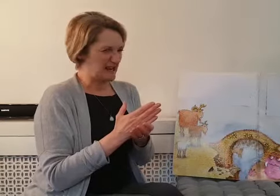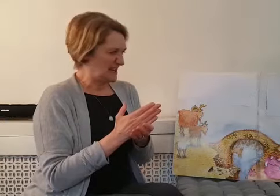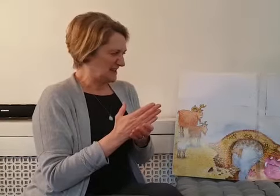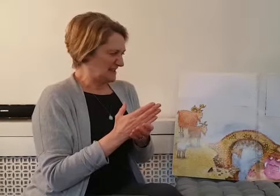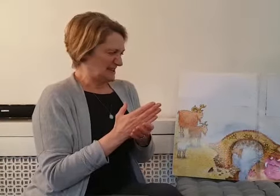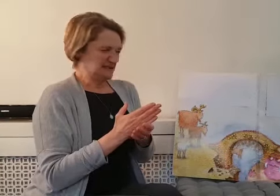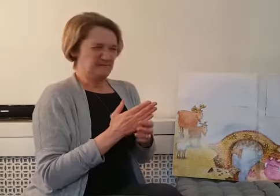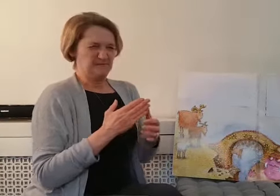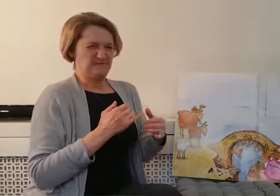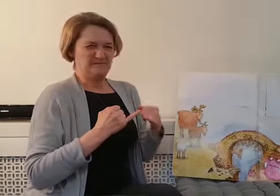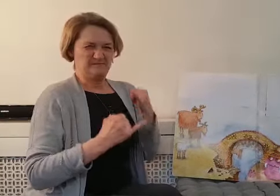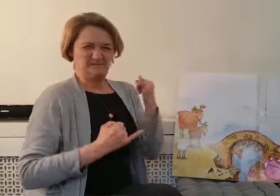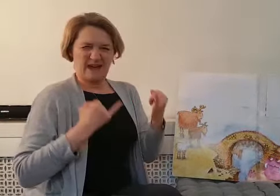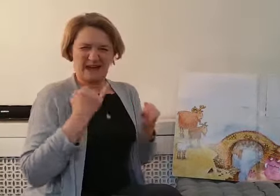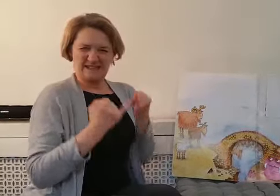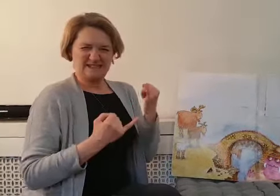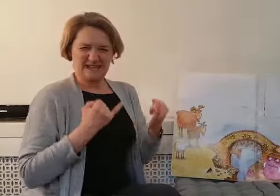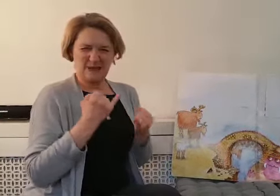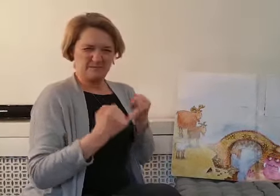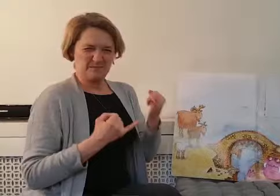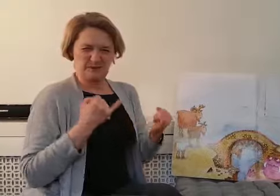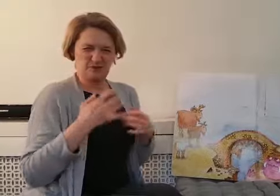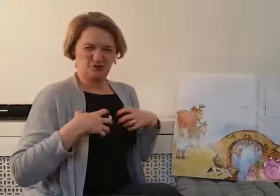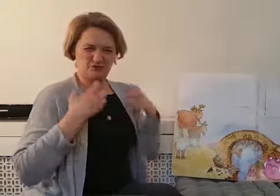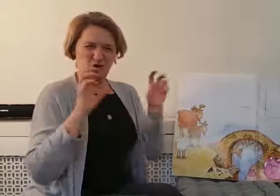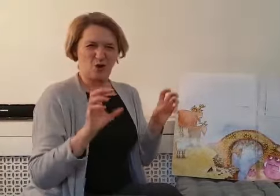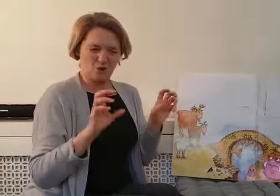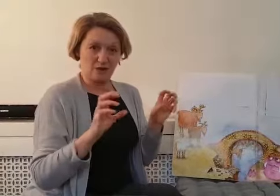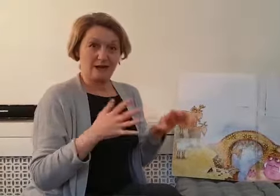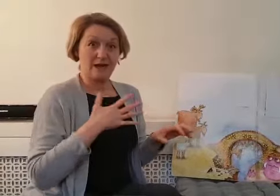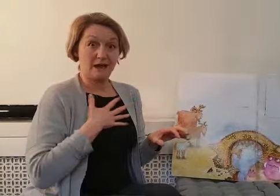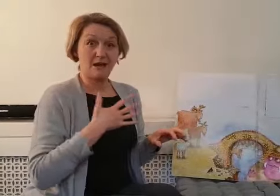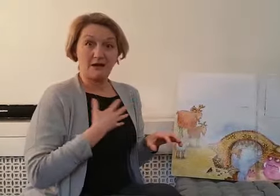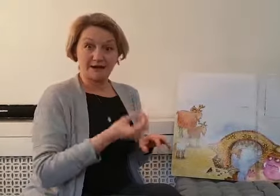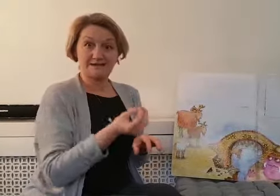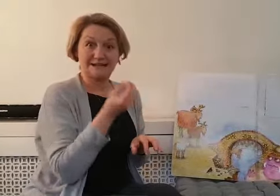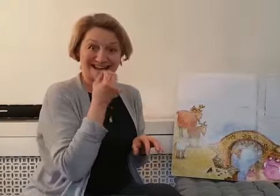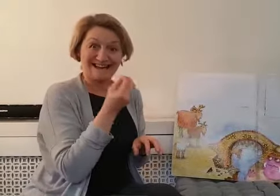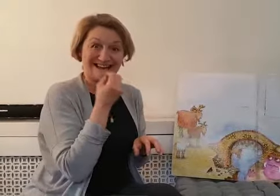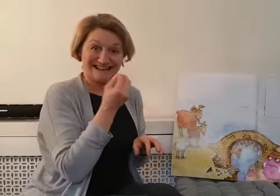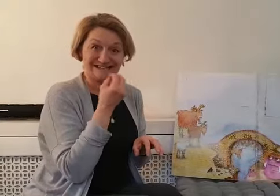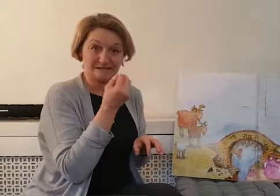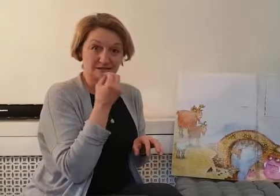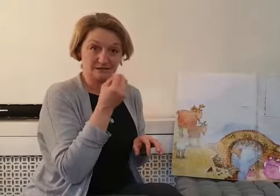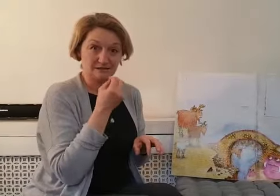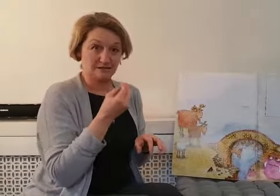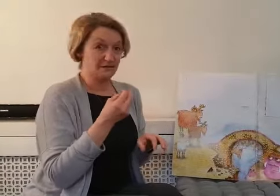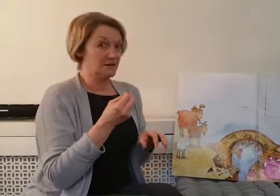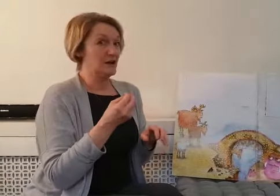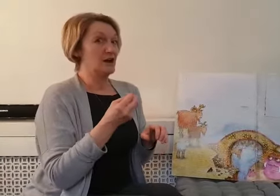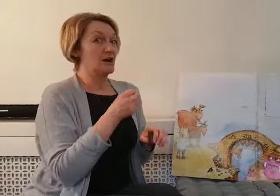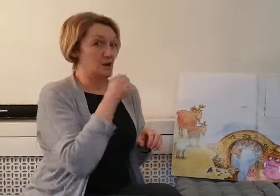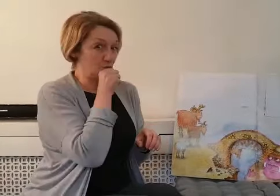bad-tempered troll and he liked to eat goats.